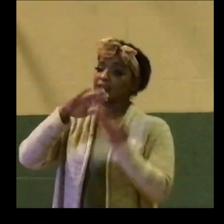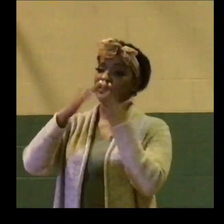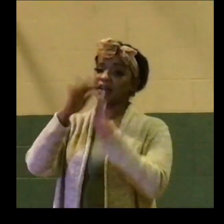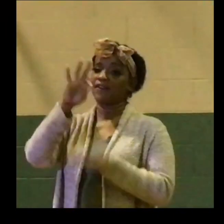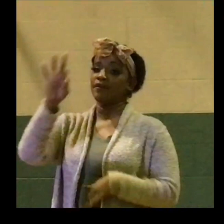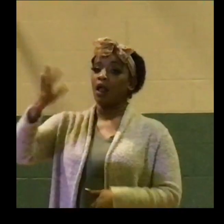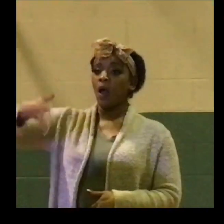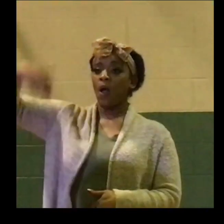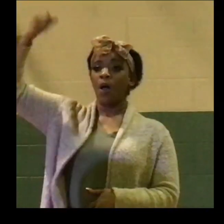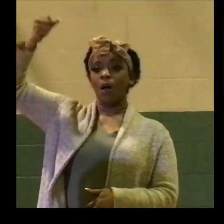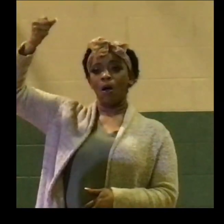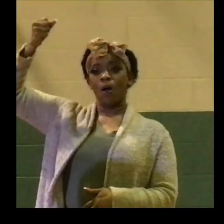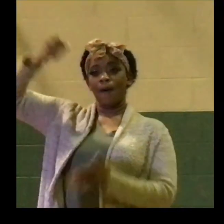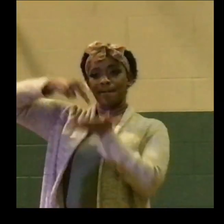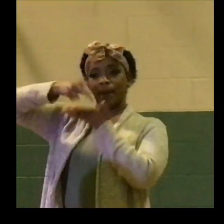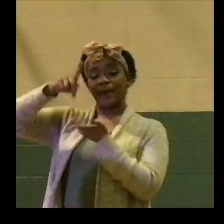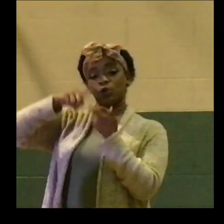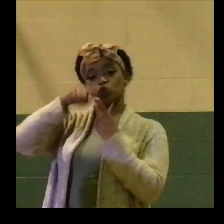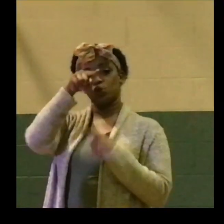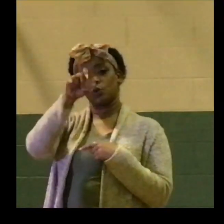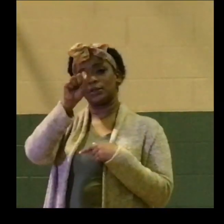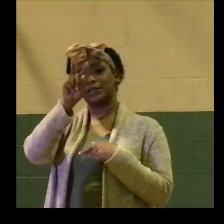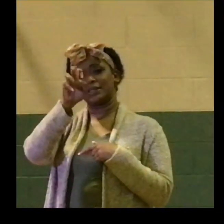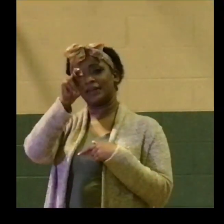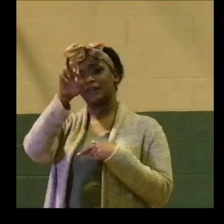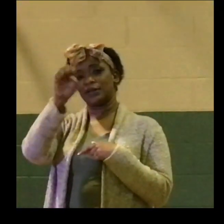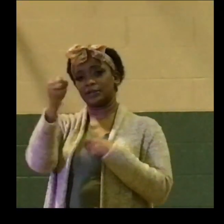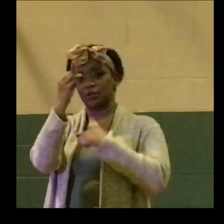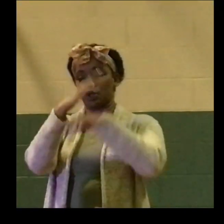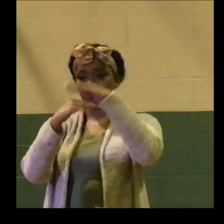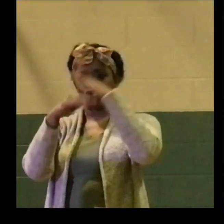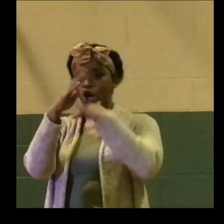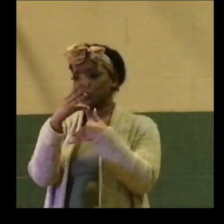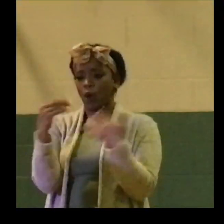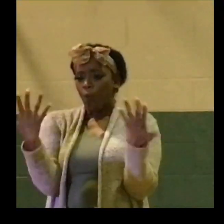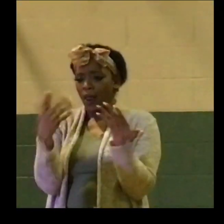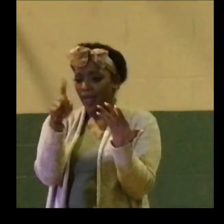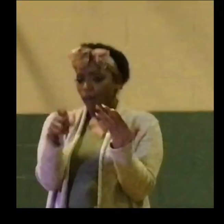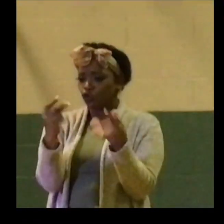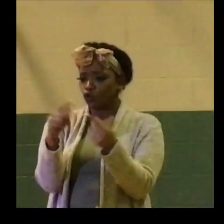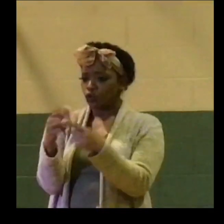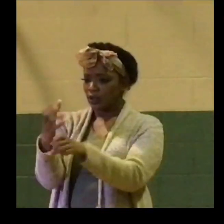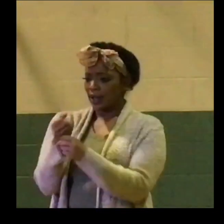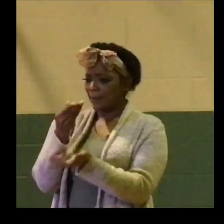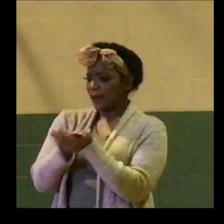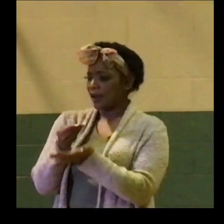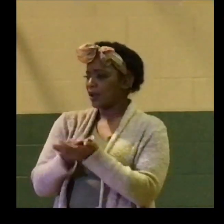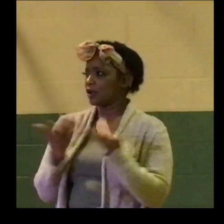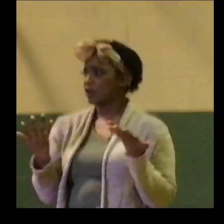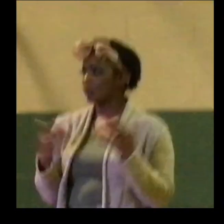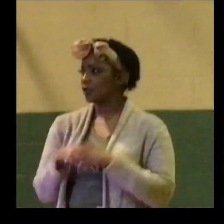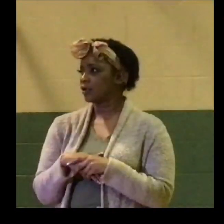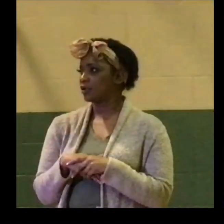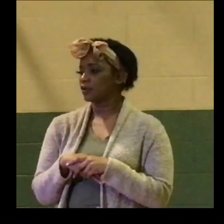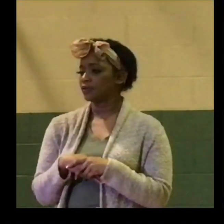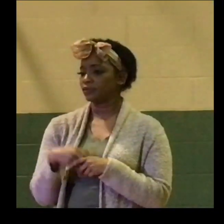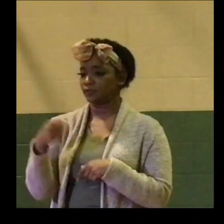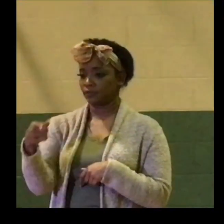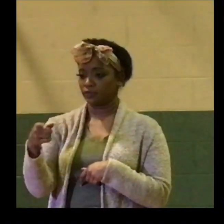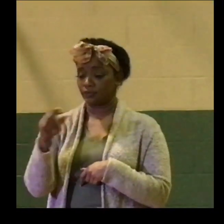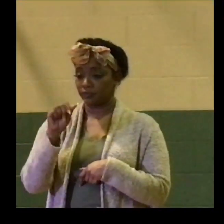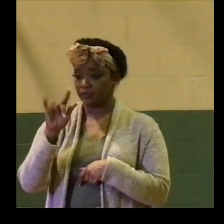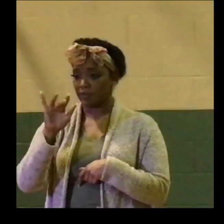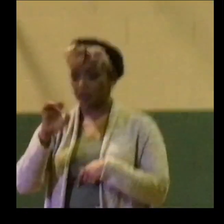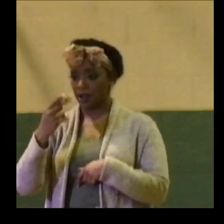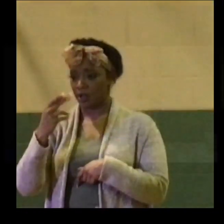Stevens Construction and what is required for them to be paid. Ms. Herkin wrote it.